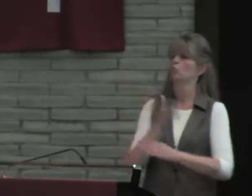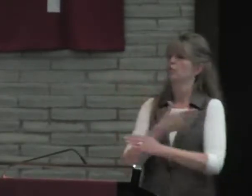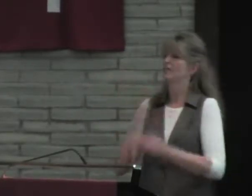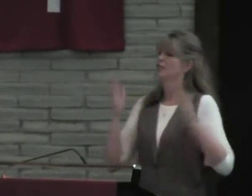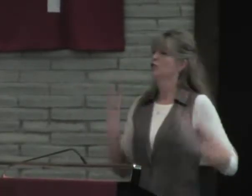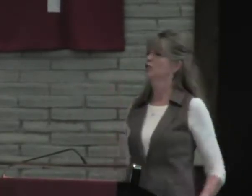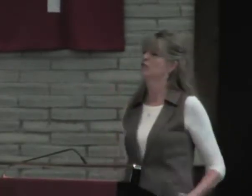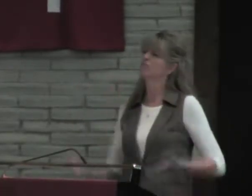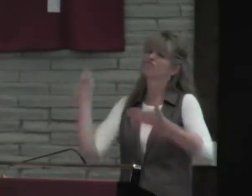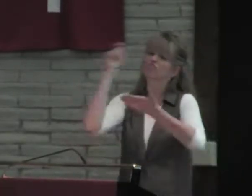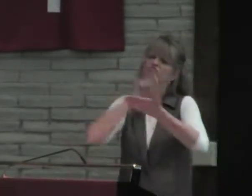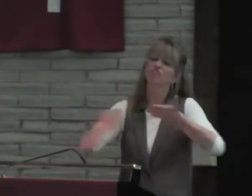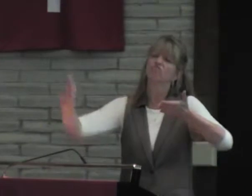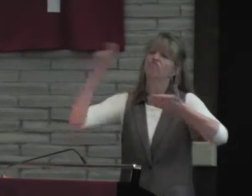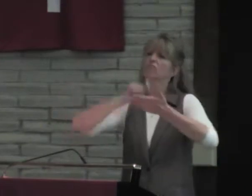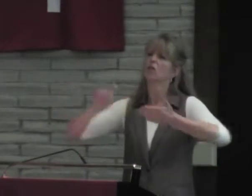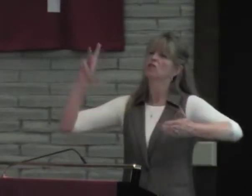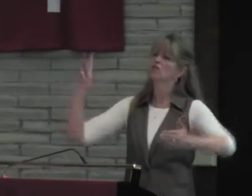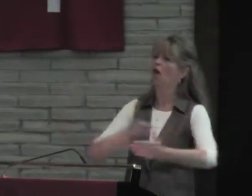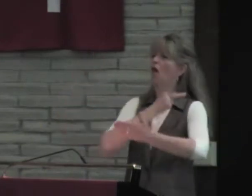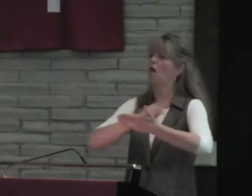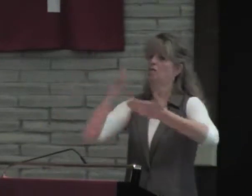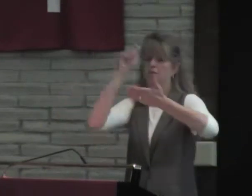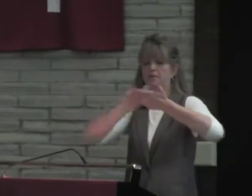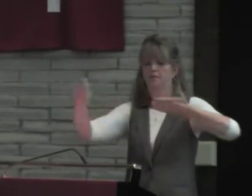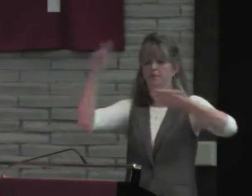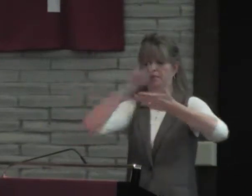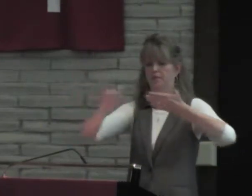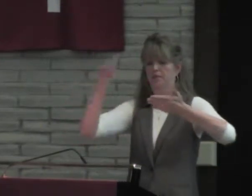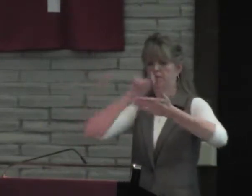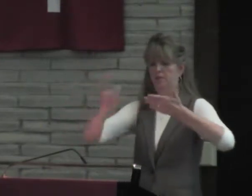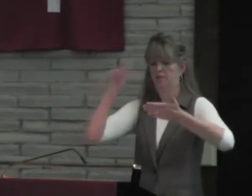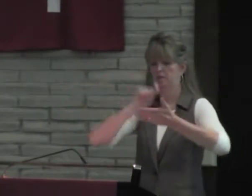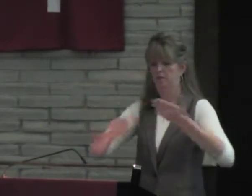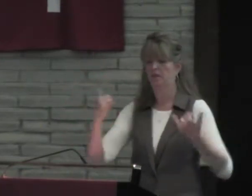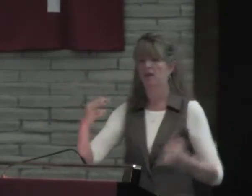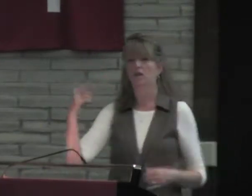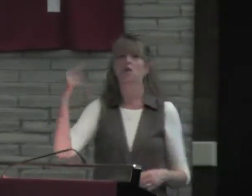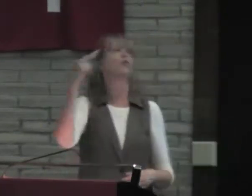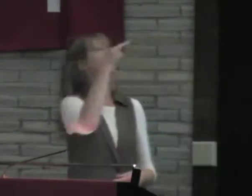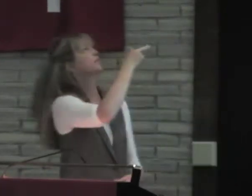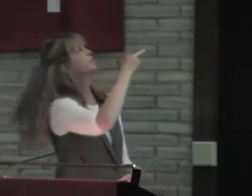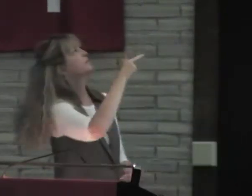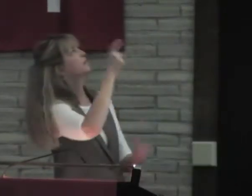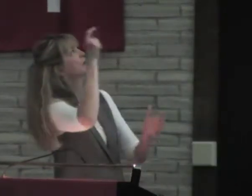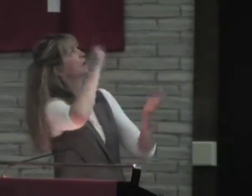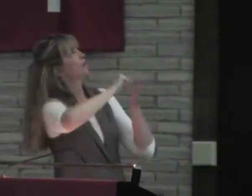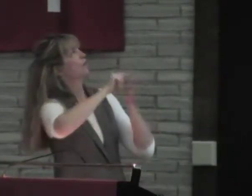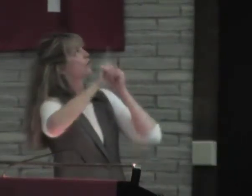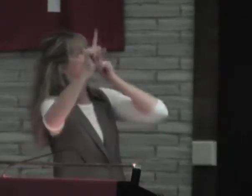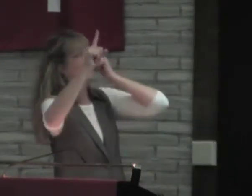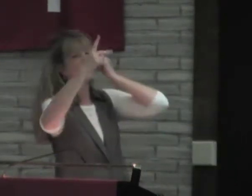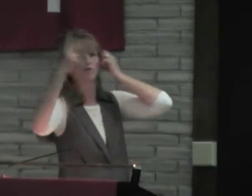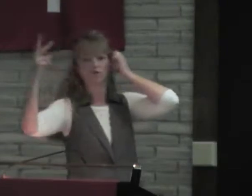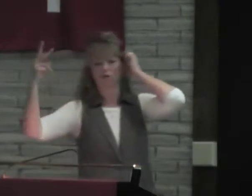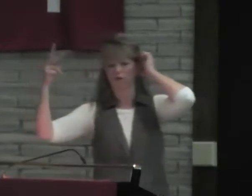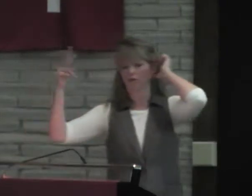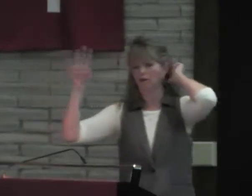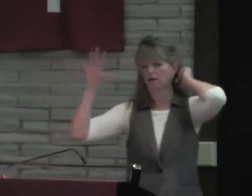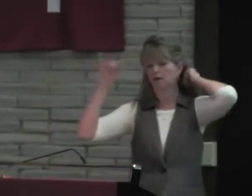as David. He's a poet and he writes the Psalms. So let's look at that. Verse